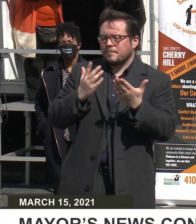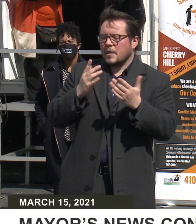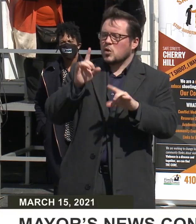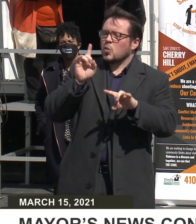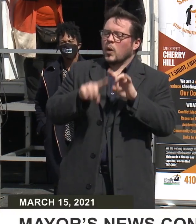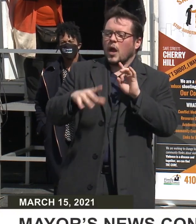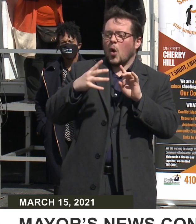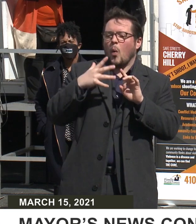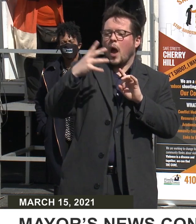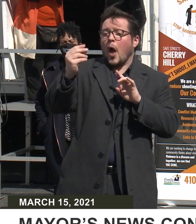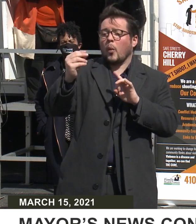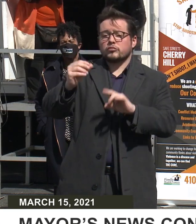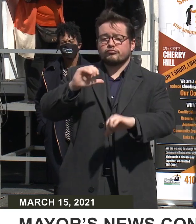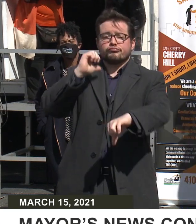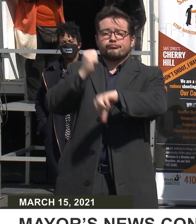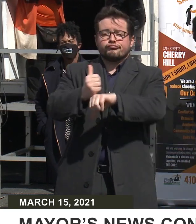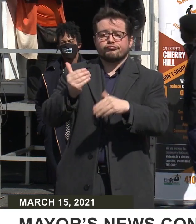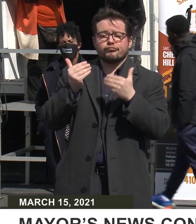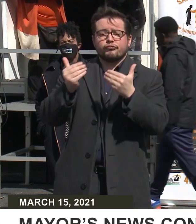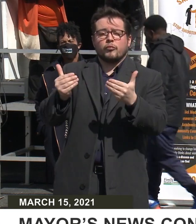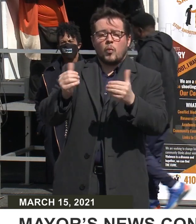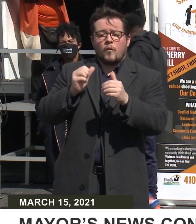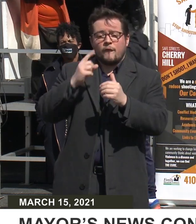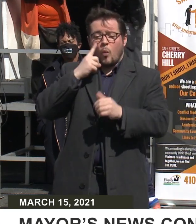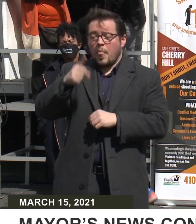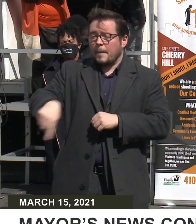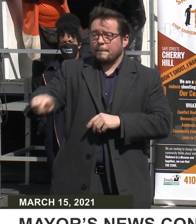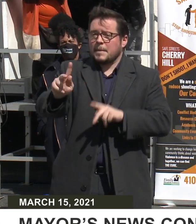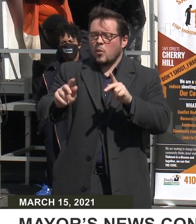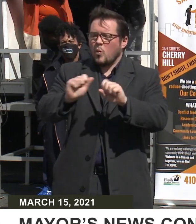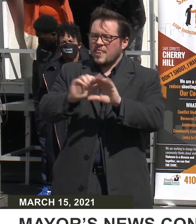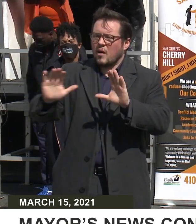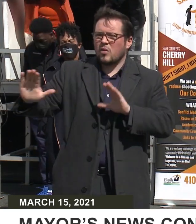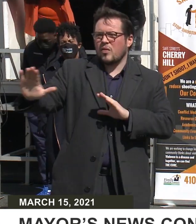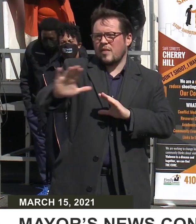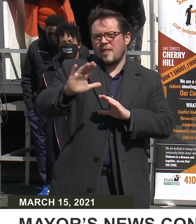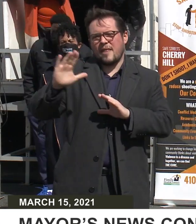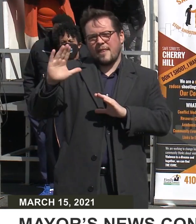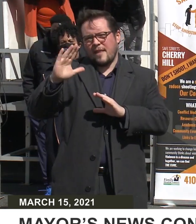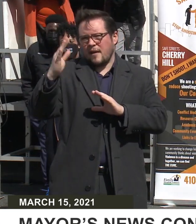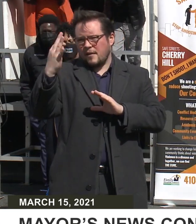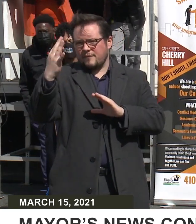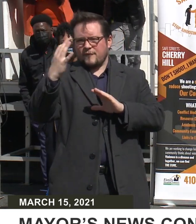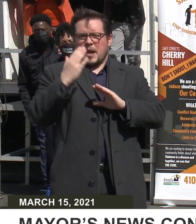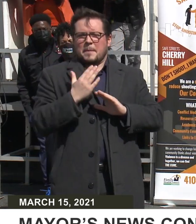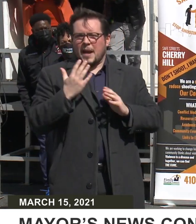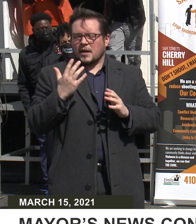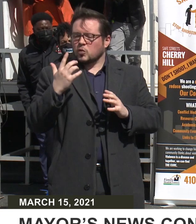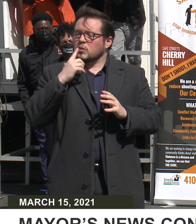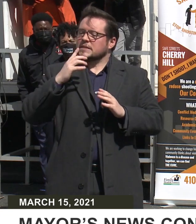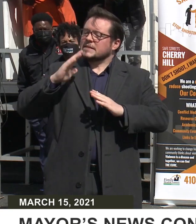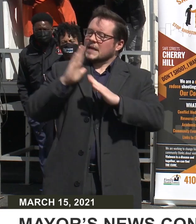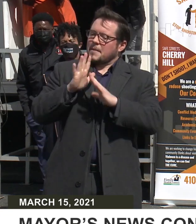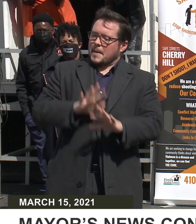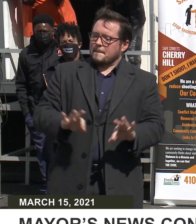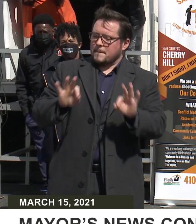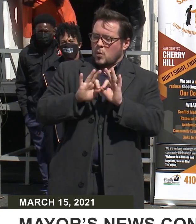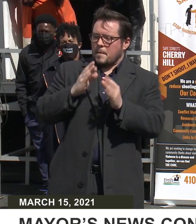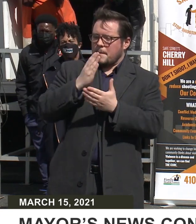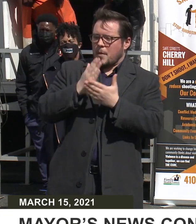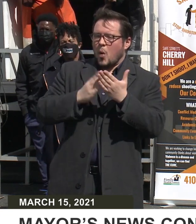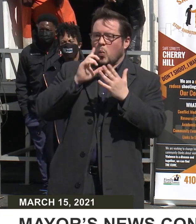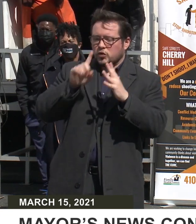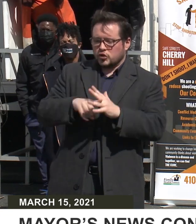implement something for people without their input. And the most important part of this plan is starting to take effect